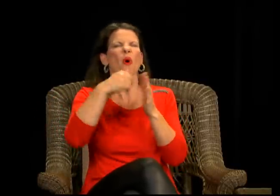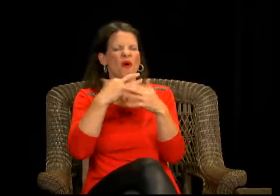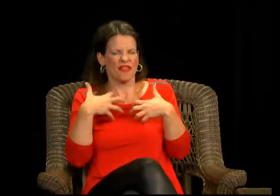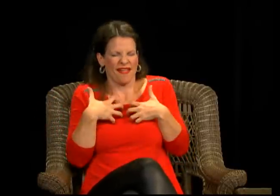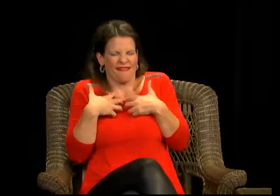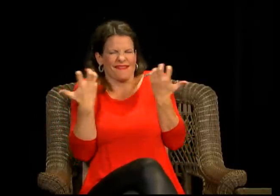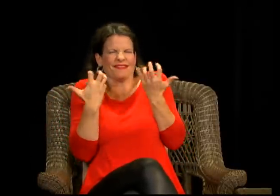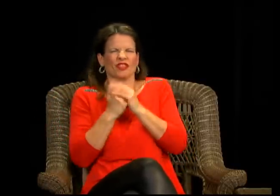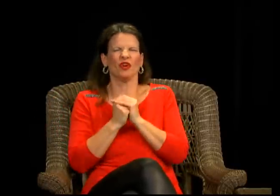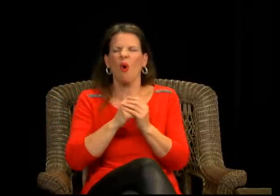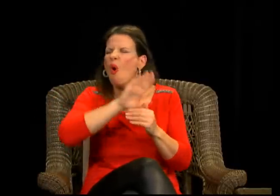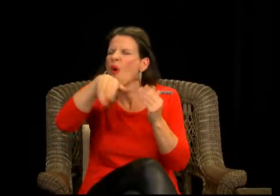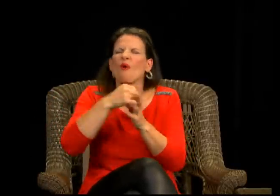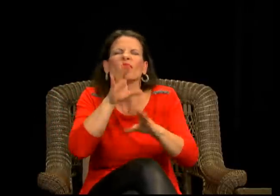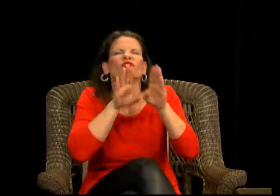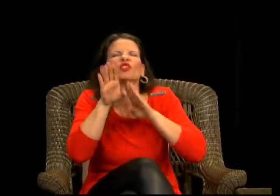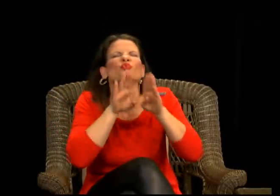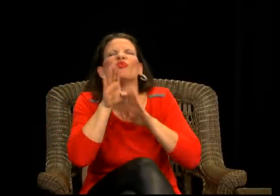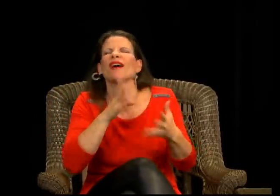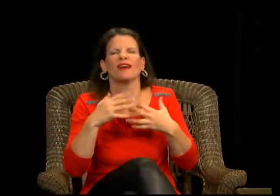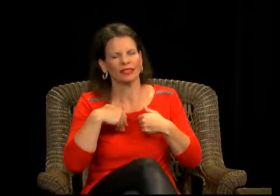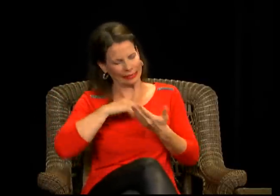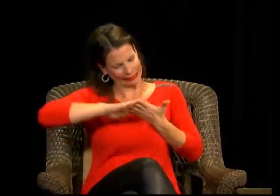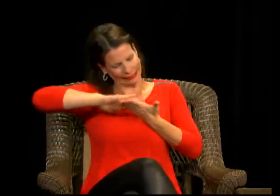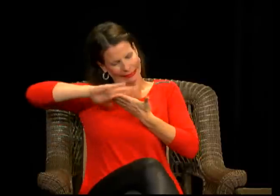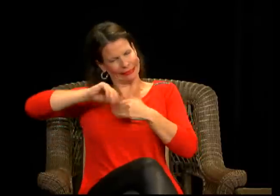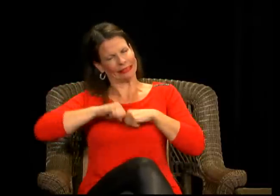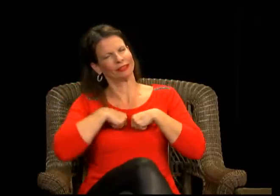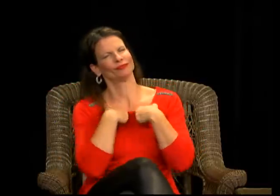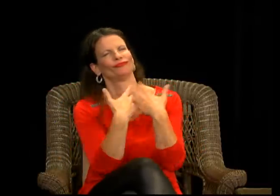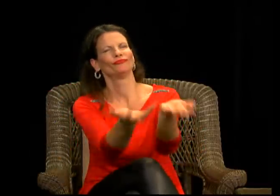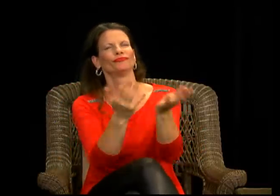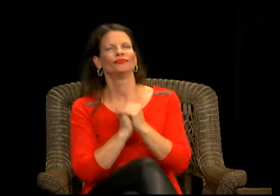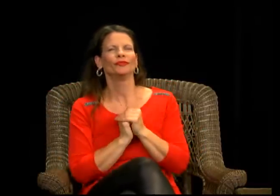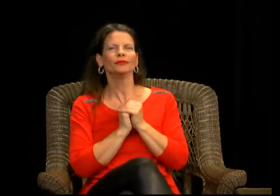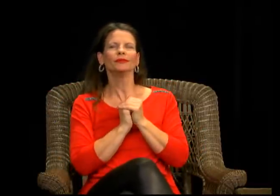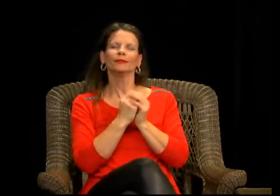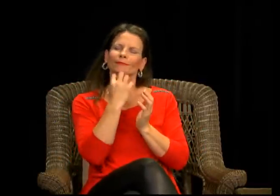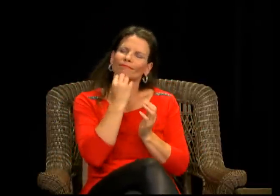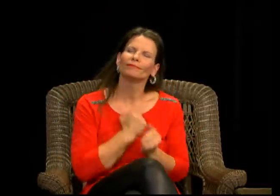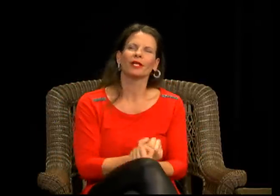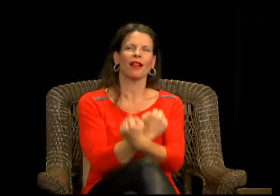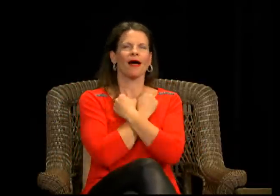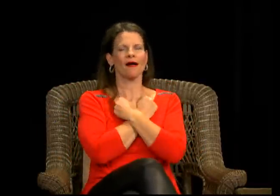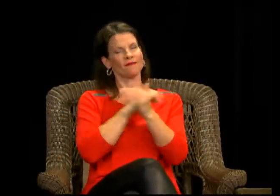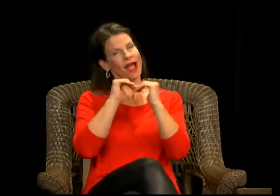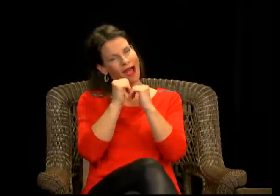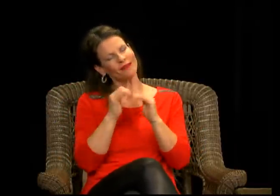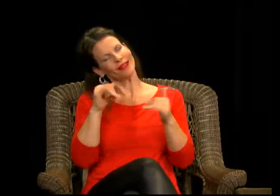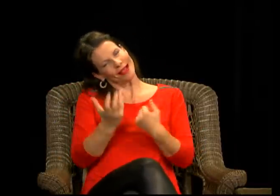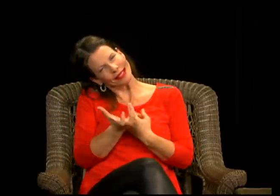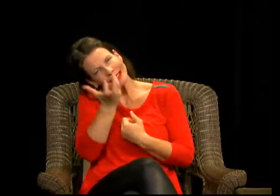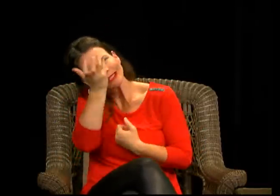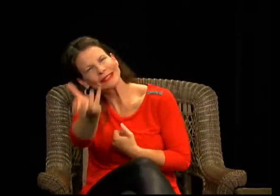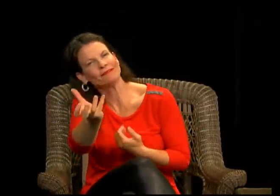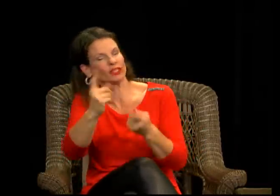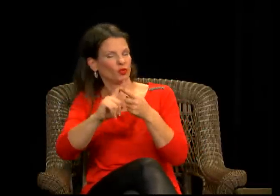grudges you have, whatever negativity, whatever frustrations, try to cleanse yourself of them this holiday